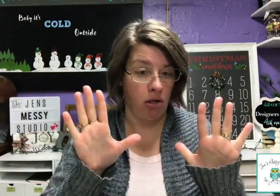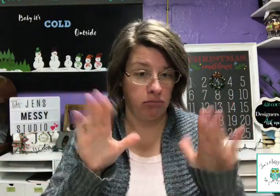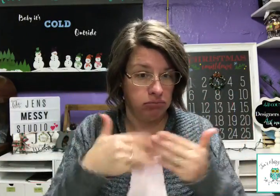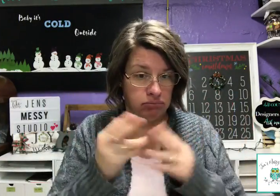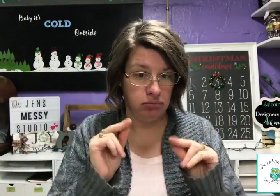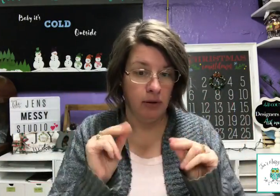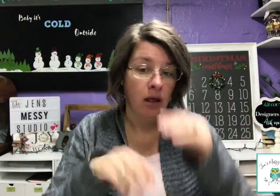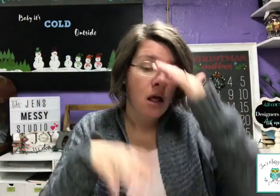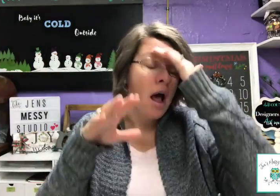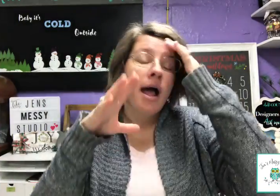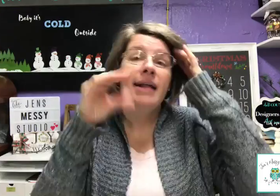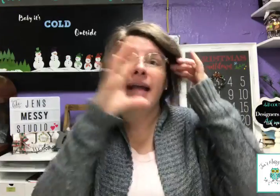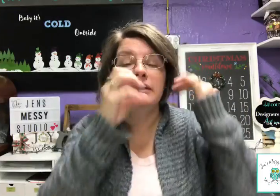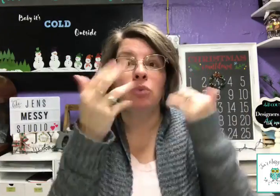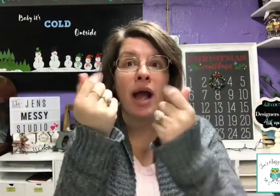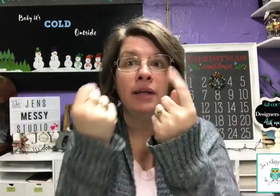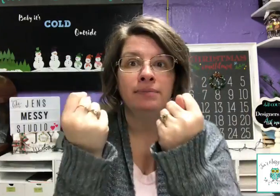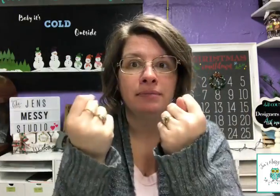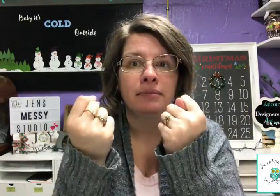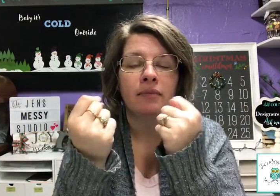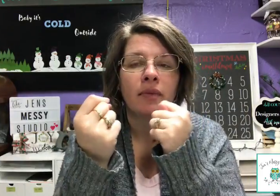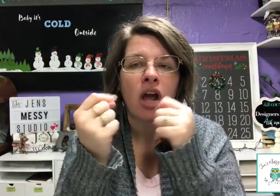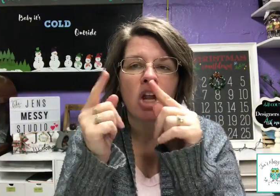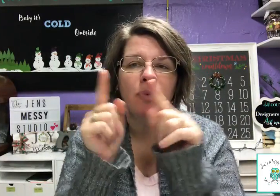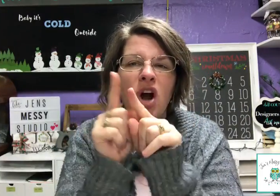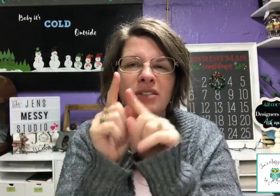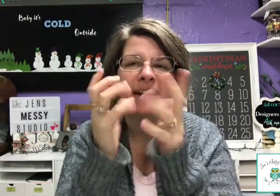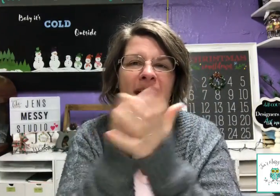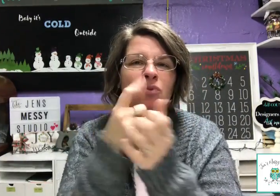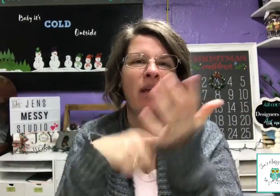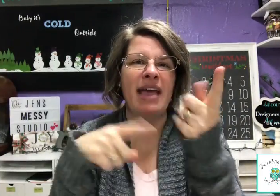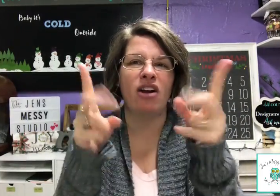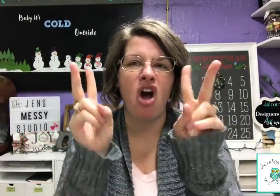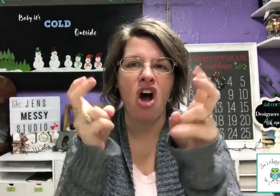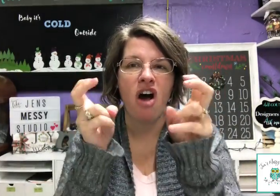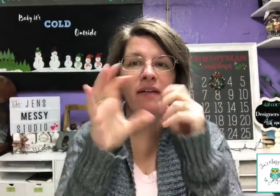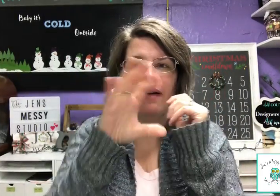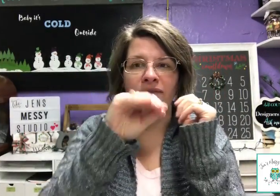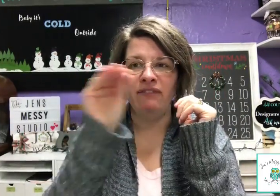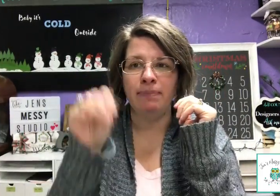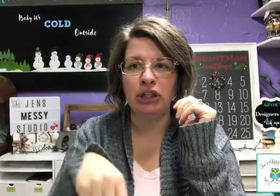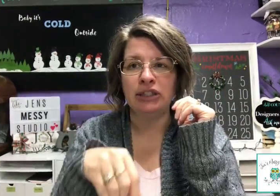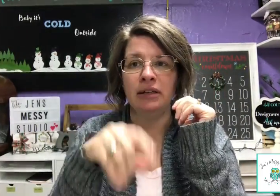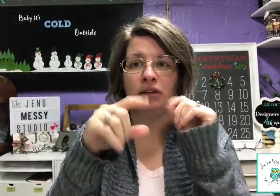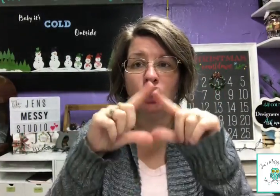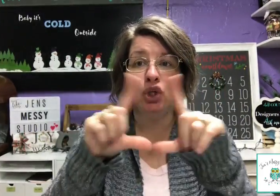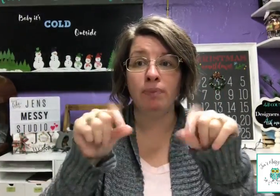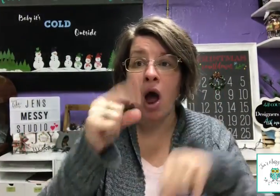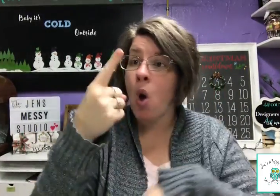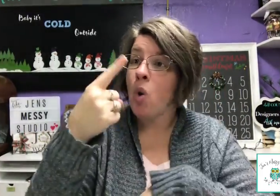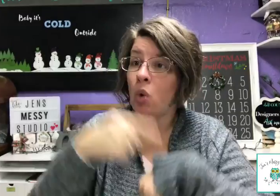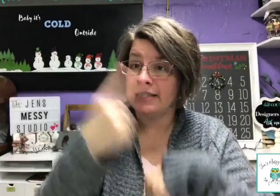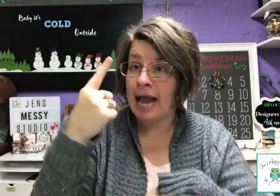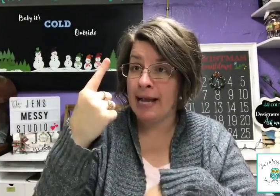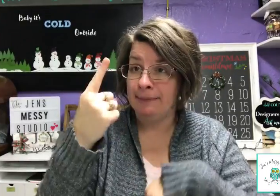And guess what? If you don't think it's what they call 50% Cuba. Watch out.